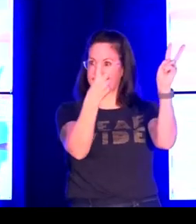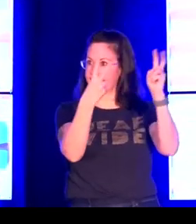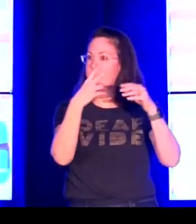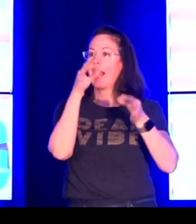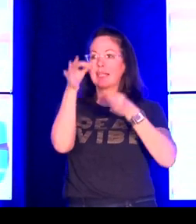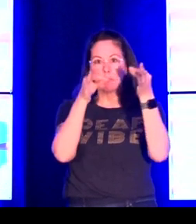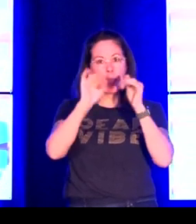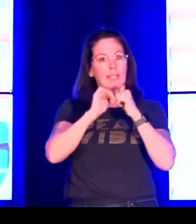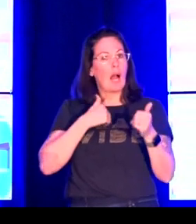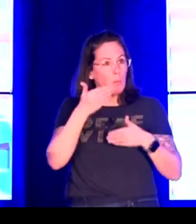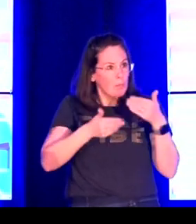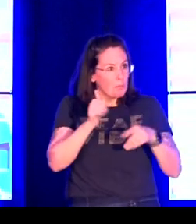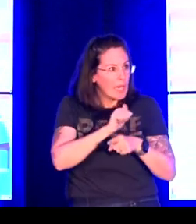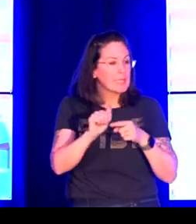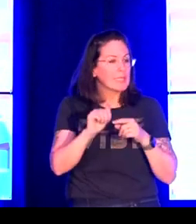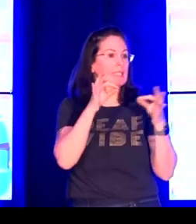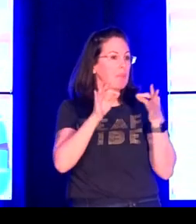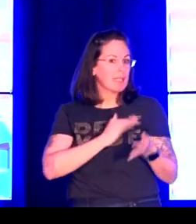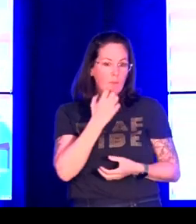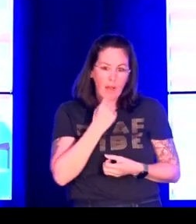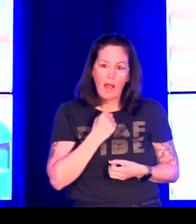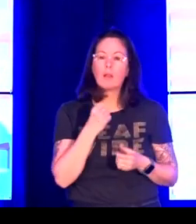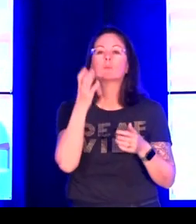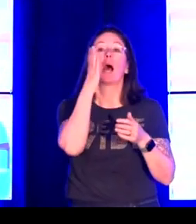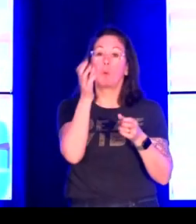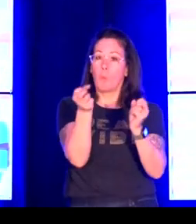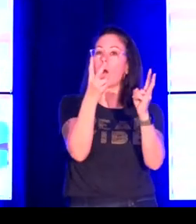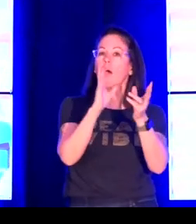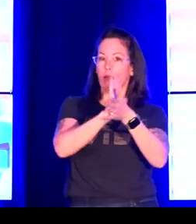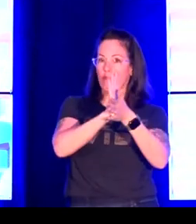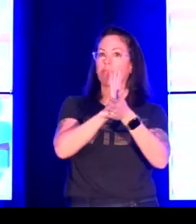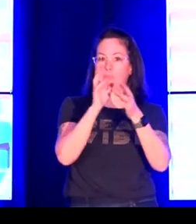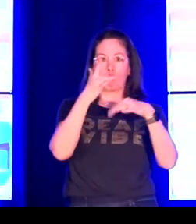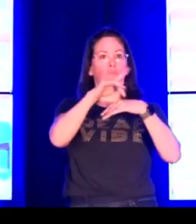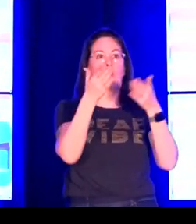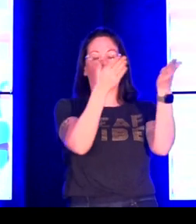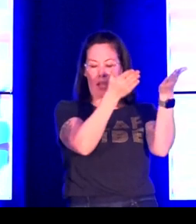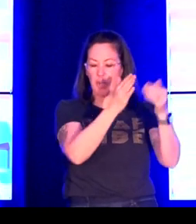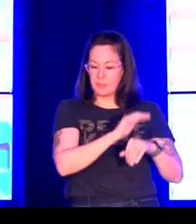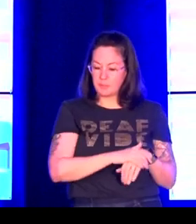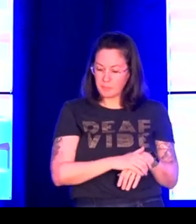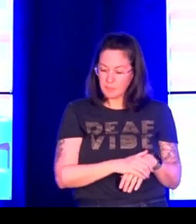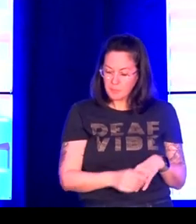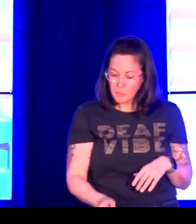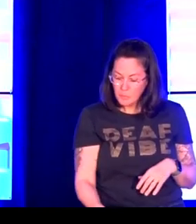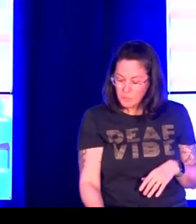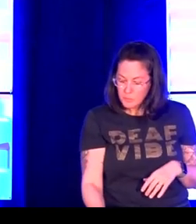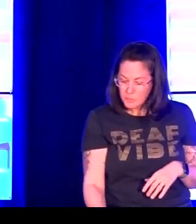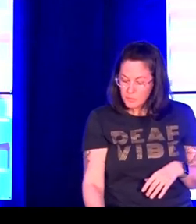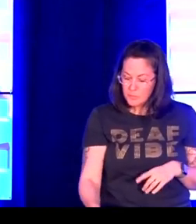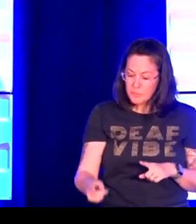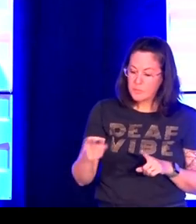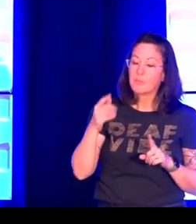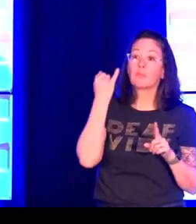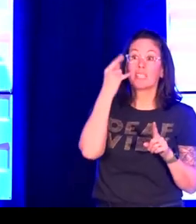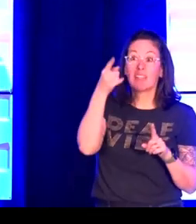We also have a website that's currently available. We describe our processes, practices, and values, and we will upload the